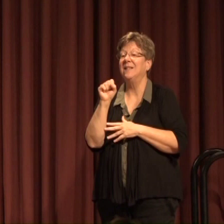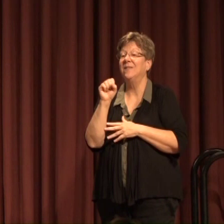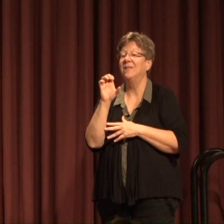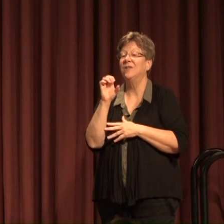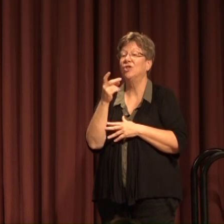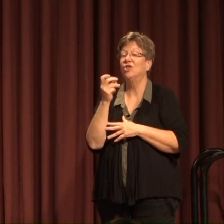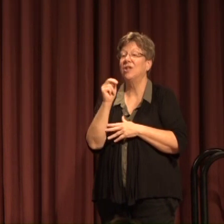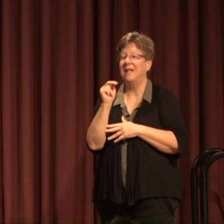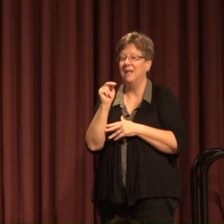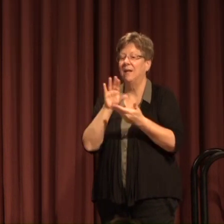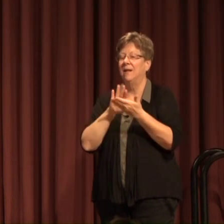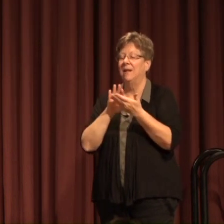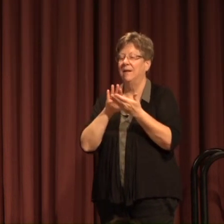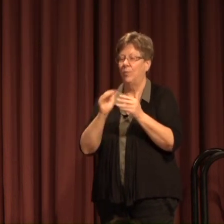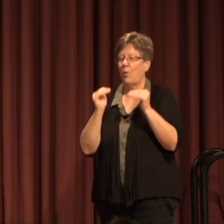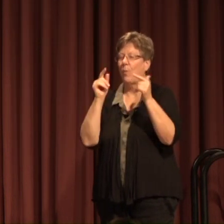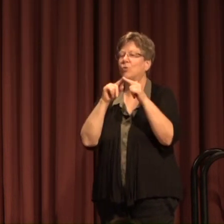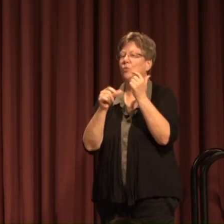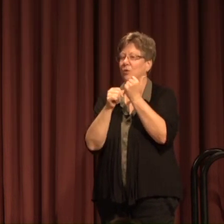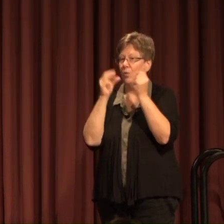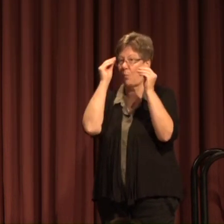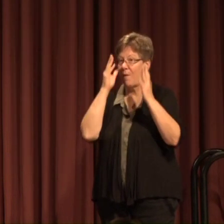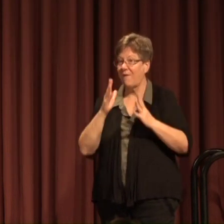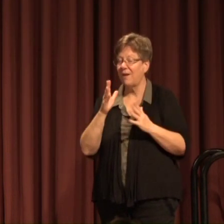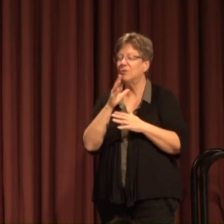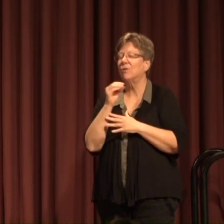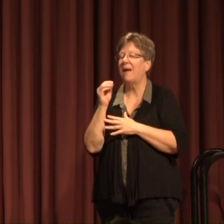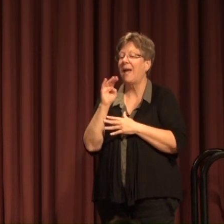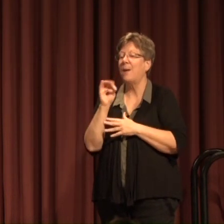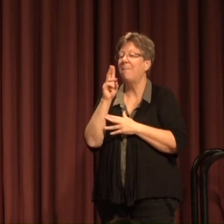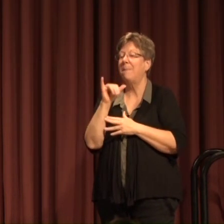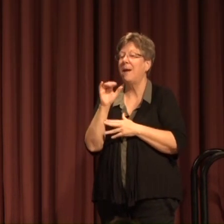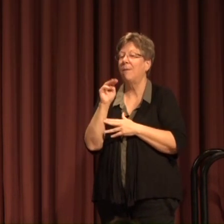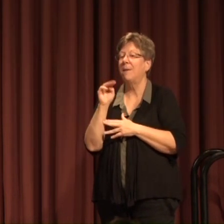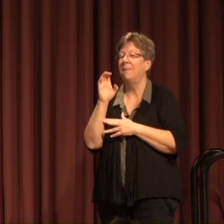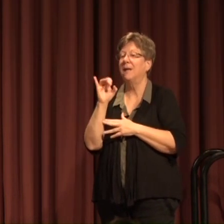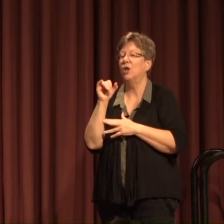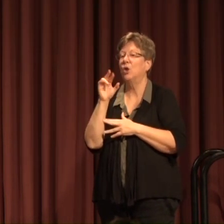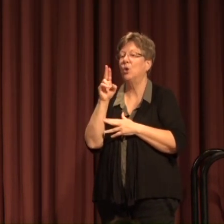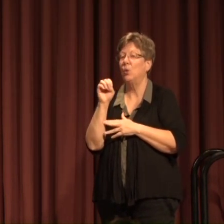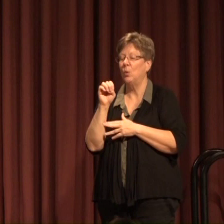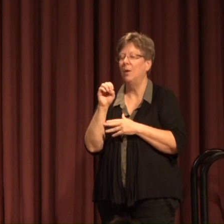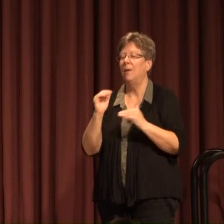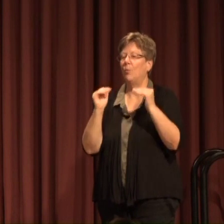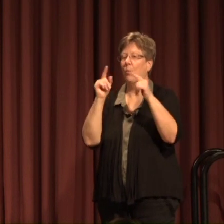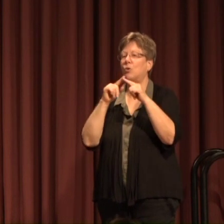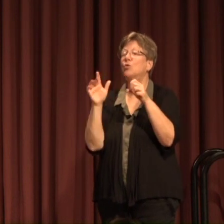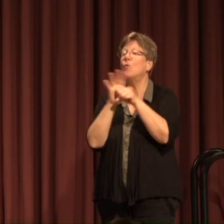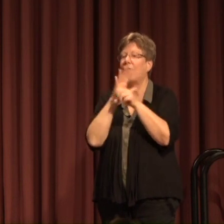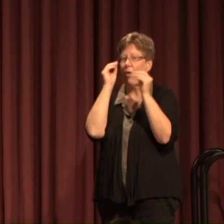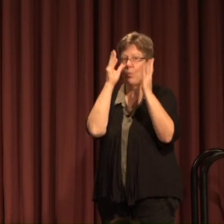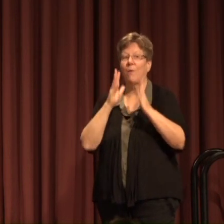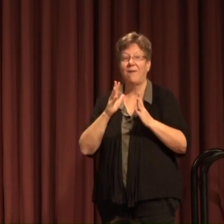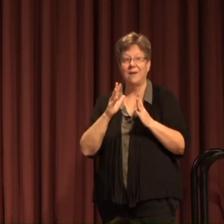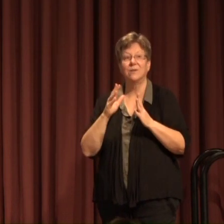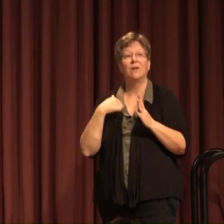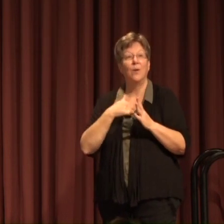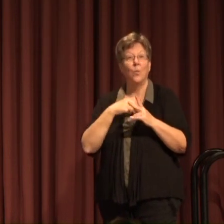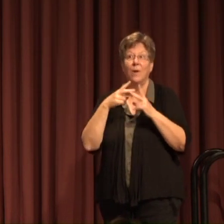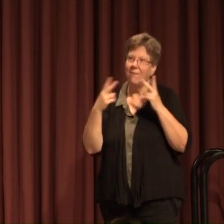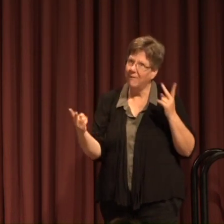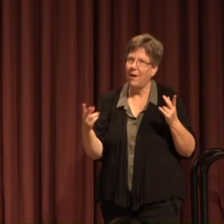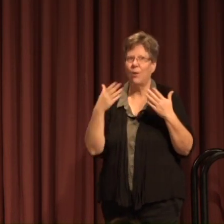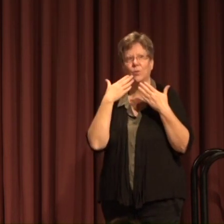promotion to associate professor and Mary McHugh promotion to full professor we are